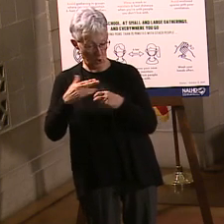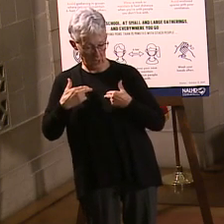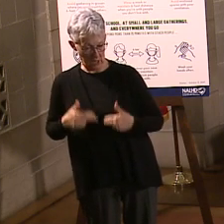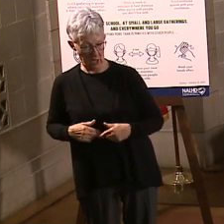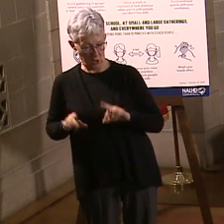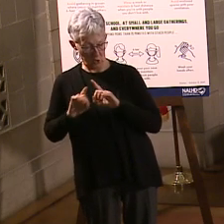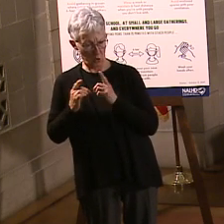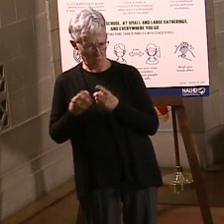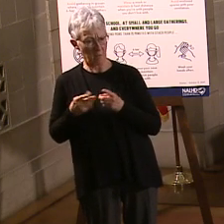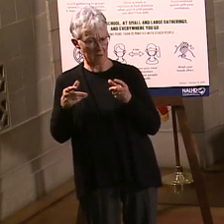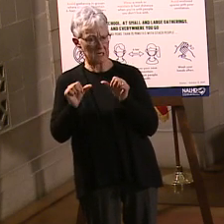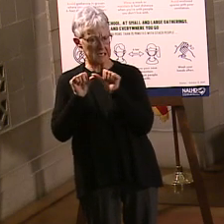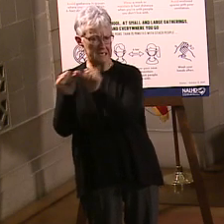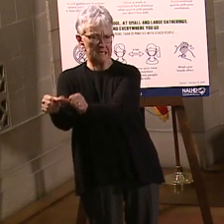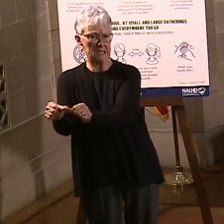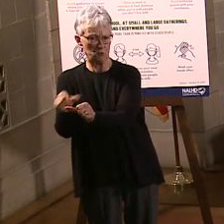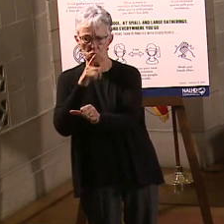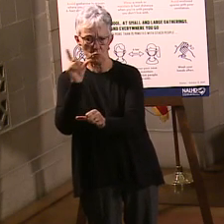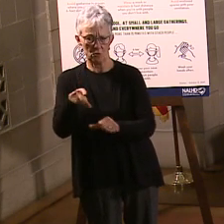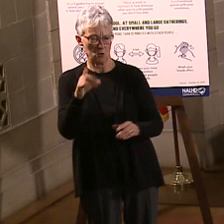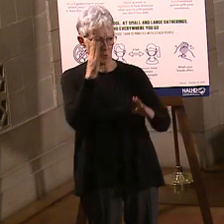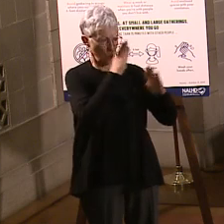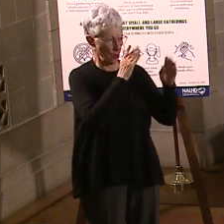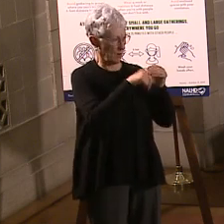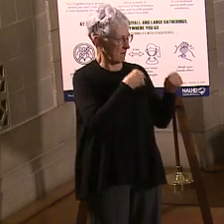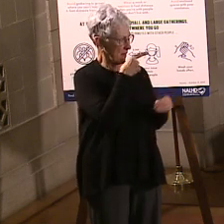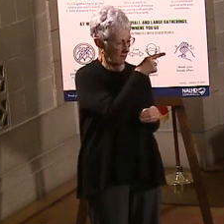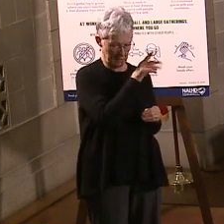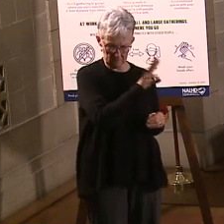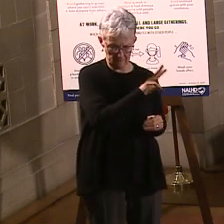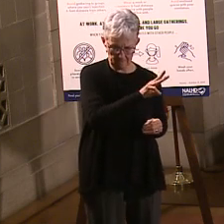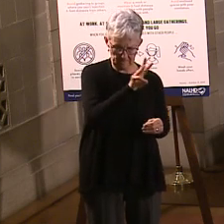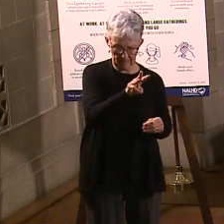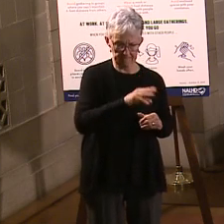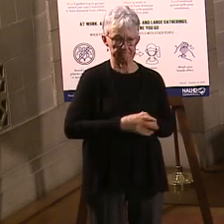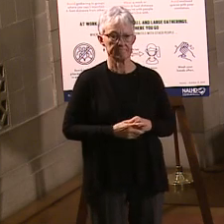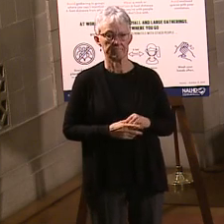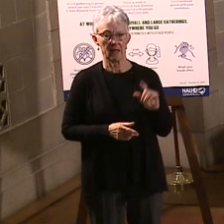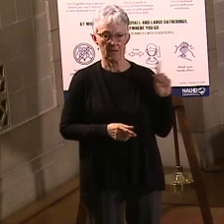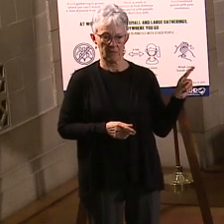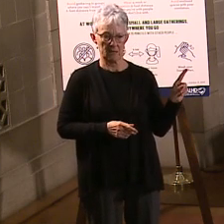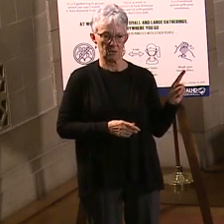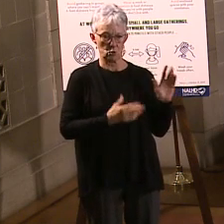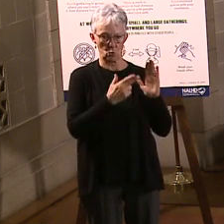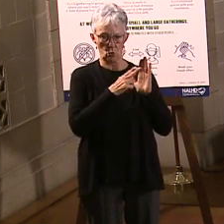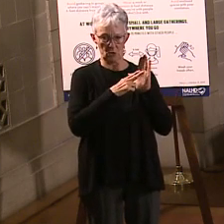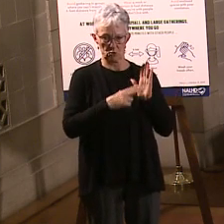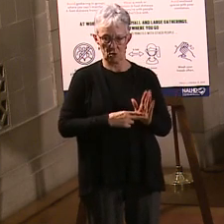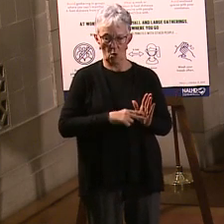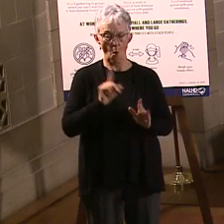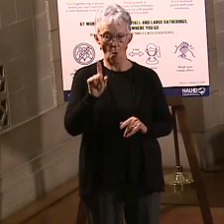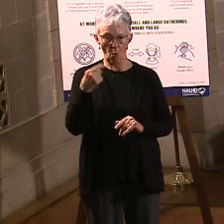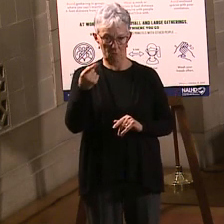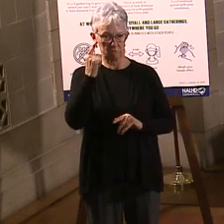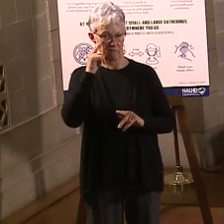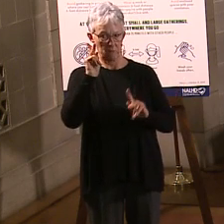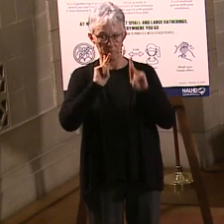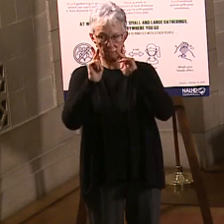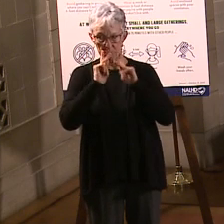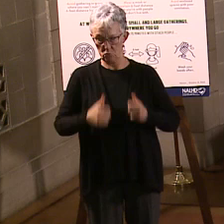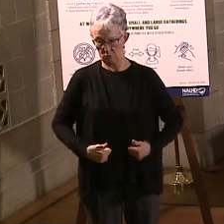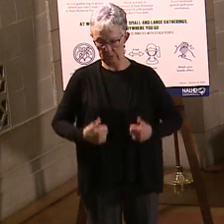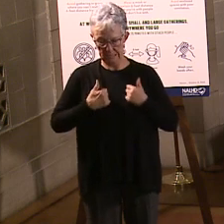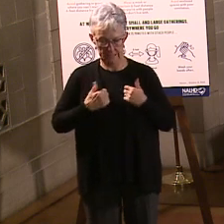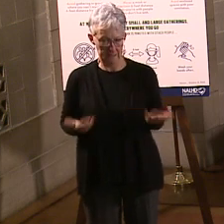You'll be fine and you don't need to worry about this. Also, this registration is only for Nebraskans. So